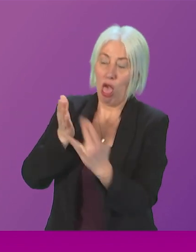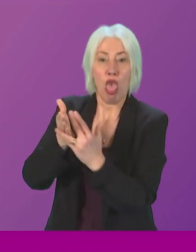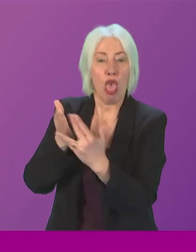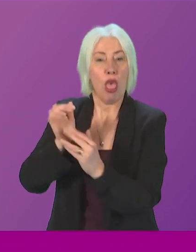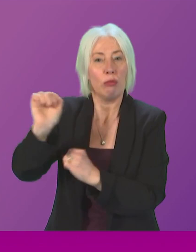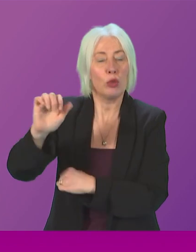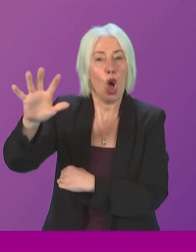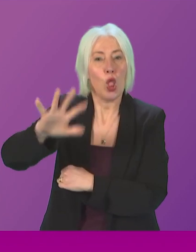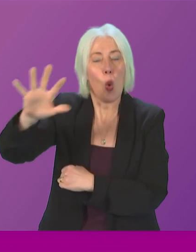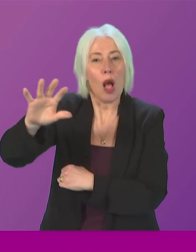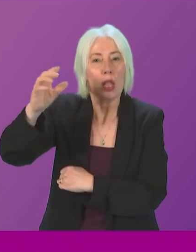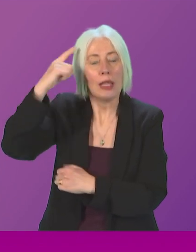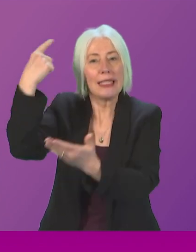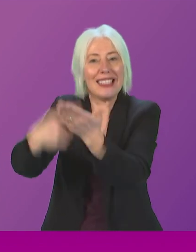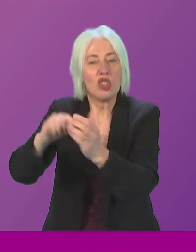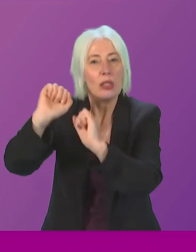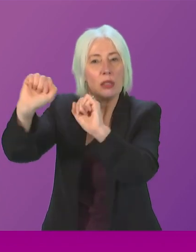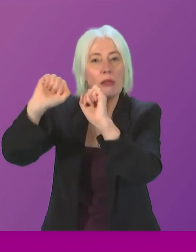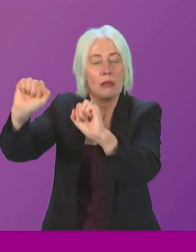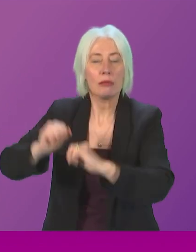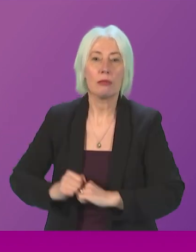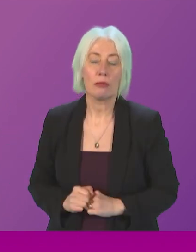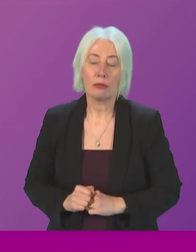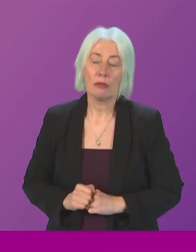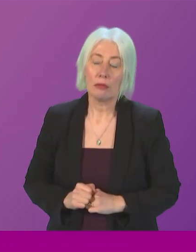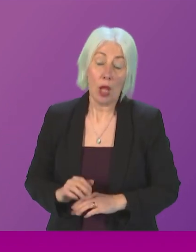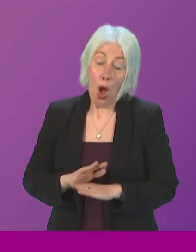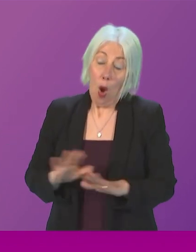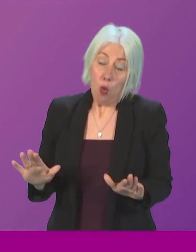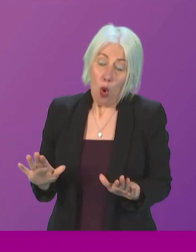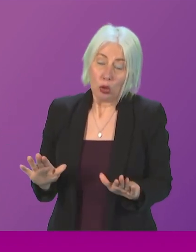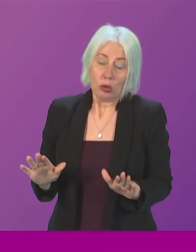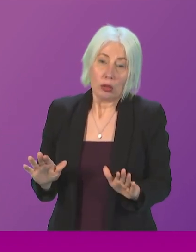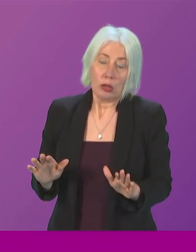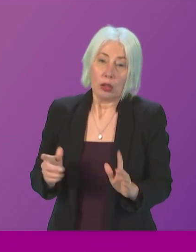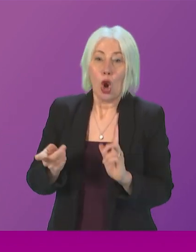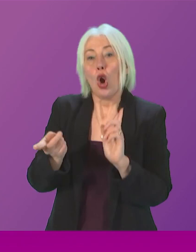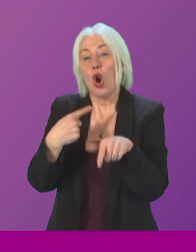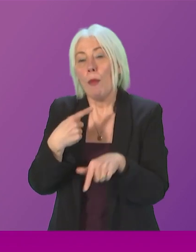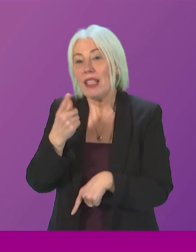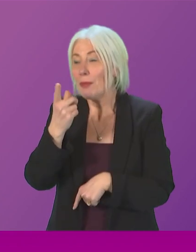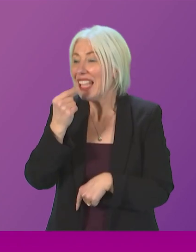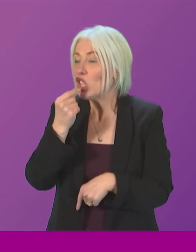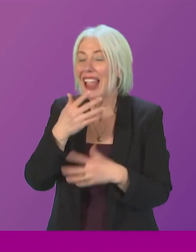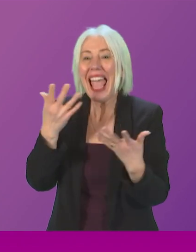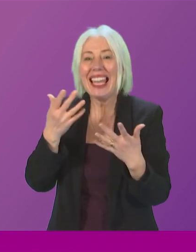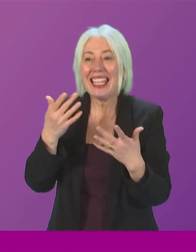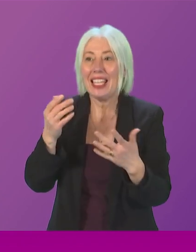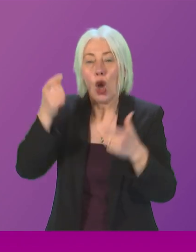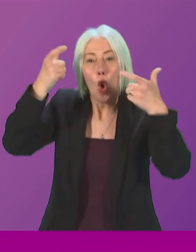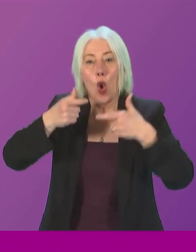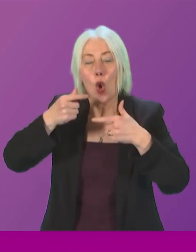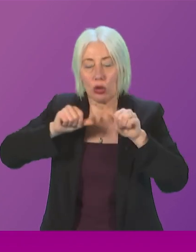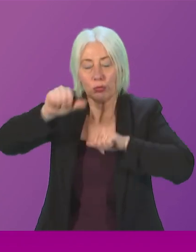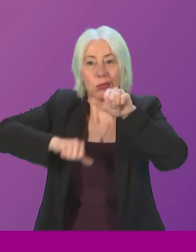in local decisions that are being made what I won't do is of course comment on any potential live court proceedings that have